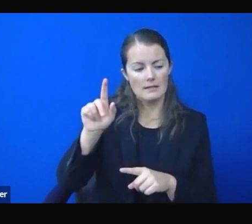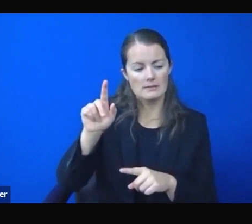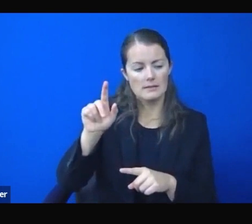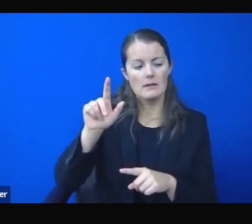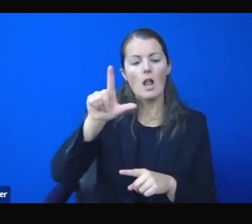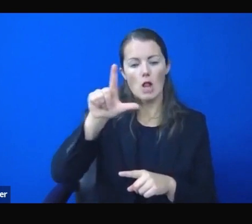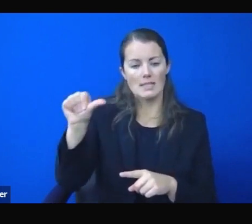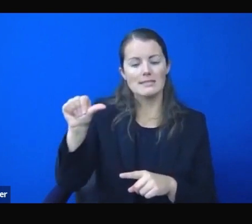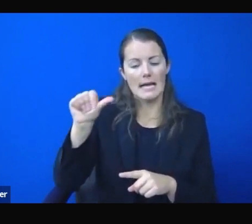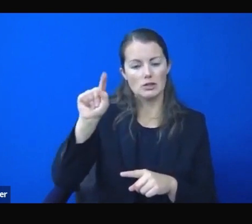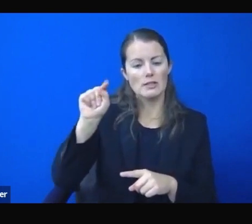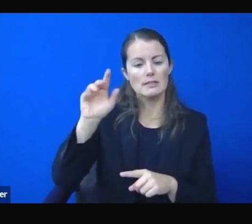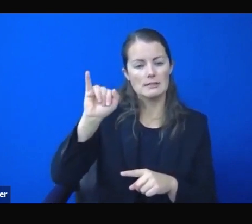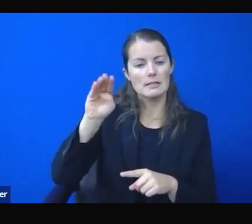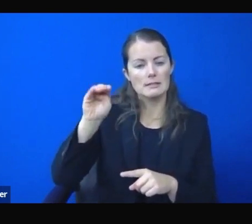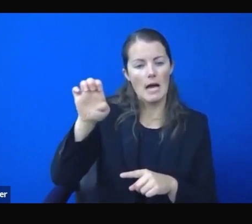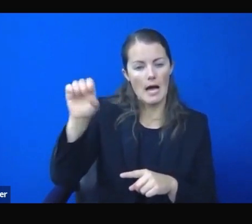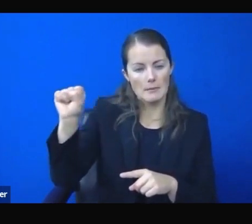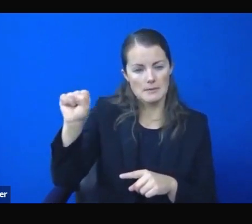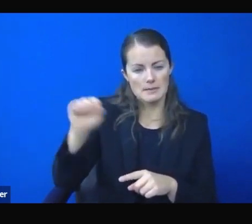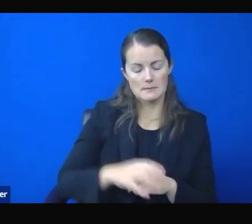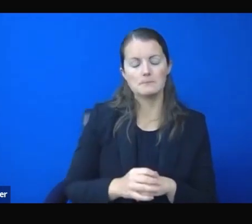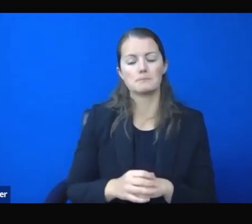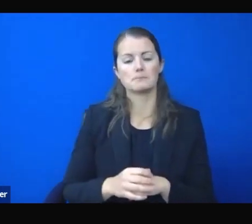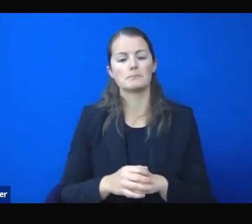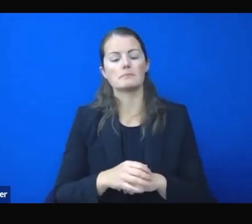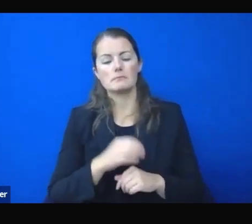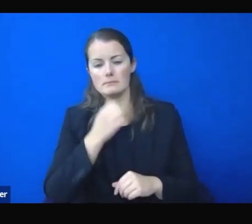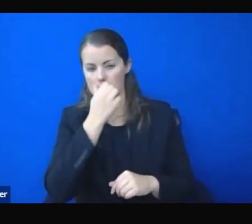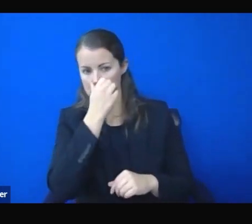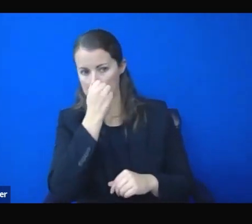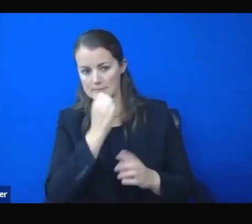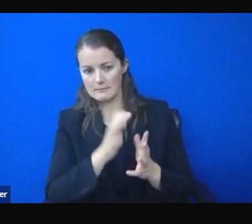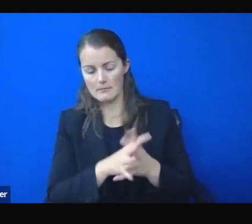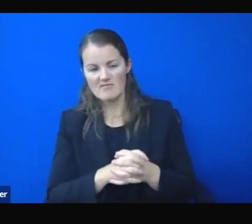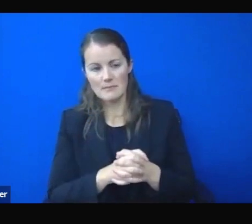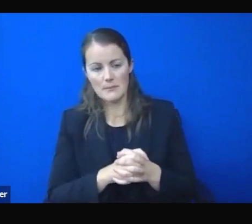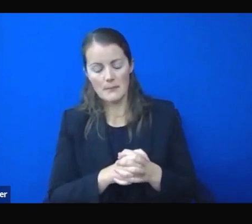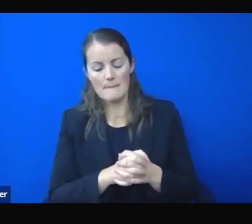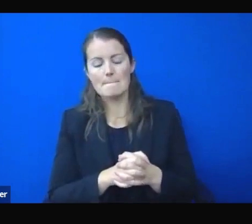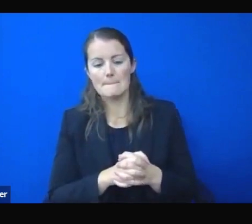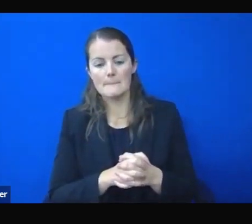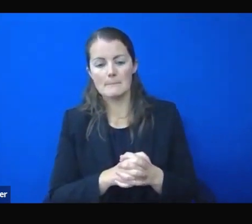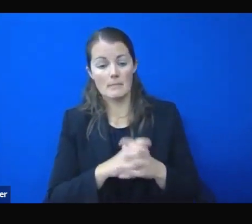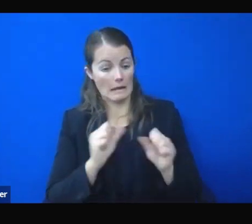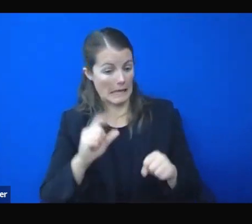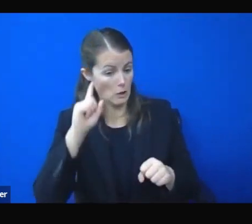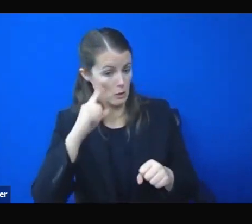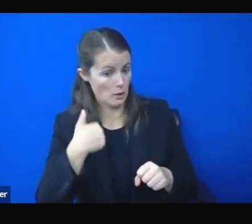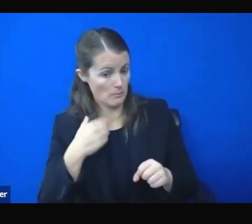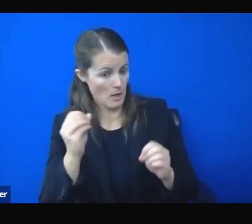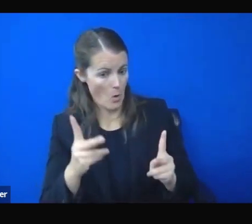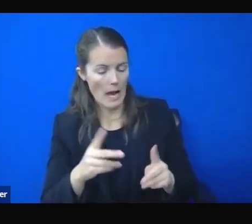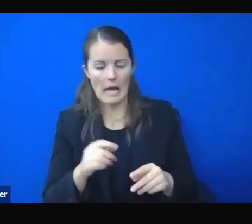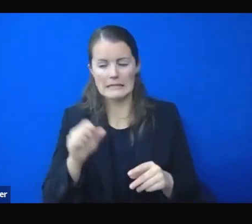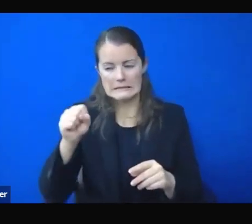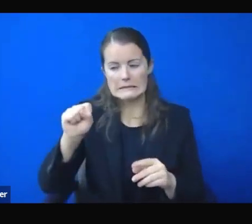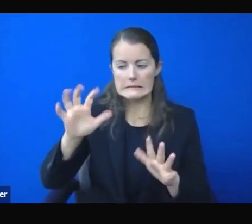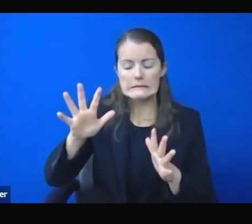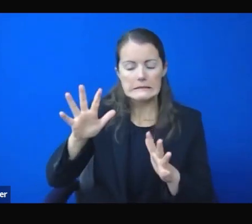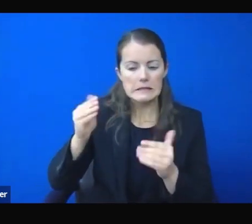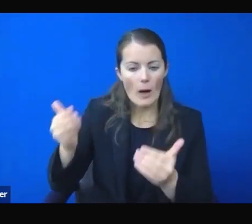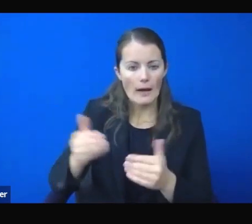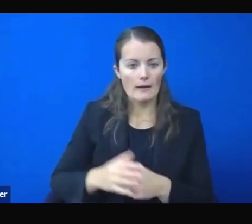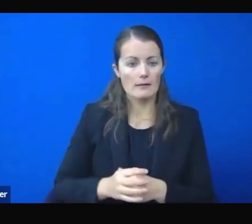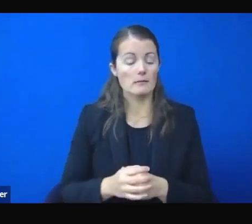Yes. Good afternoon. Can you hear me, Governor? Yeah, I'm trying. Go ahead. Okay. Thank you. First of all, happy